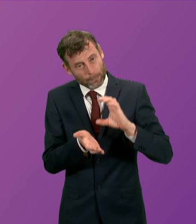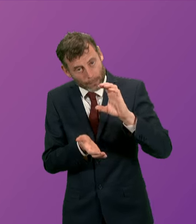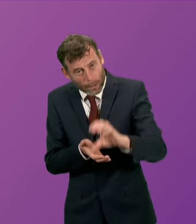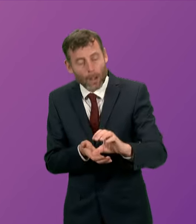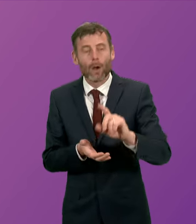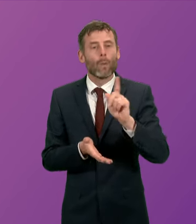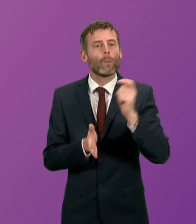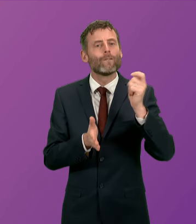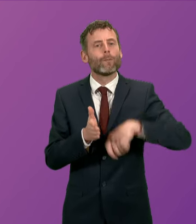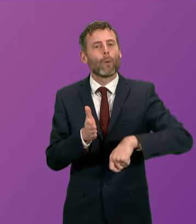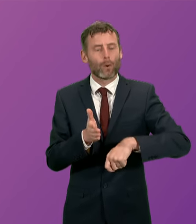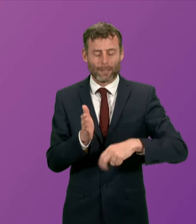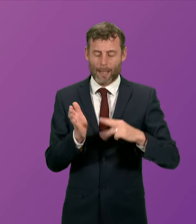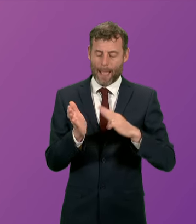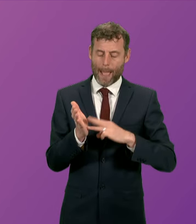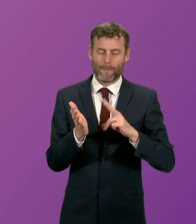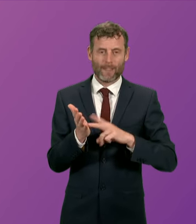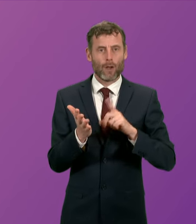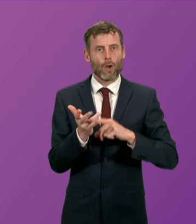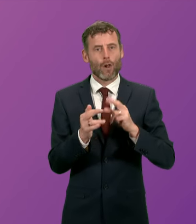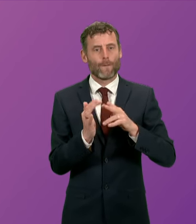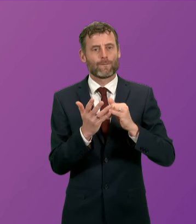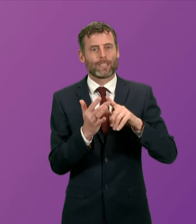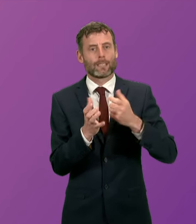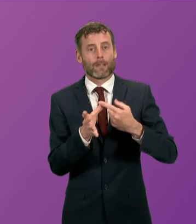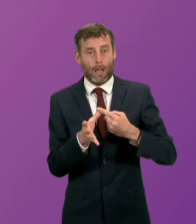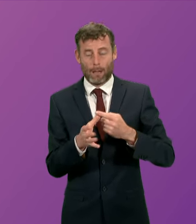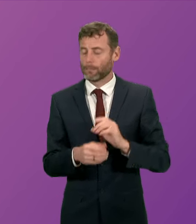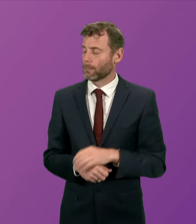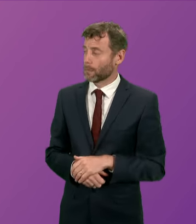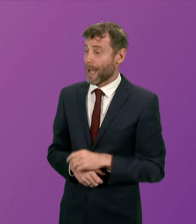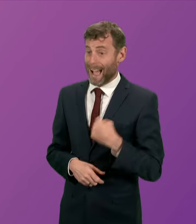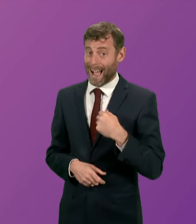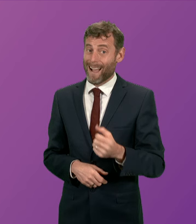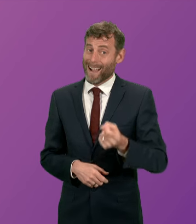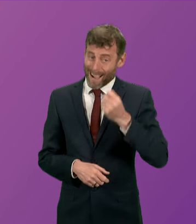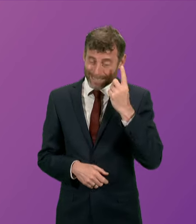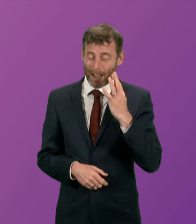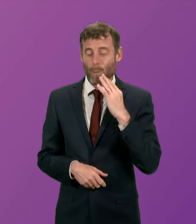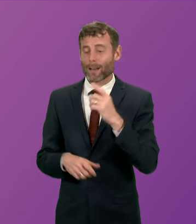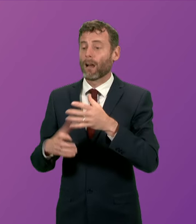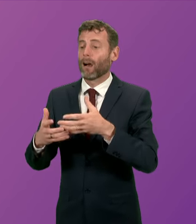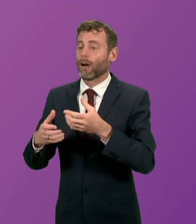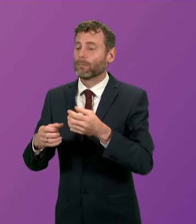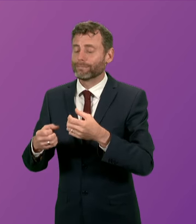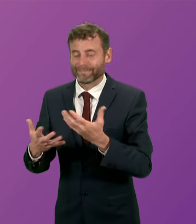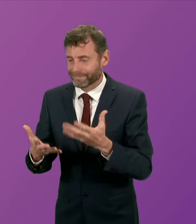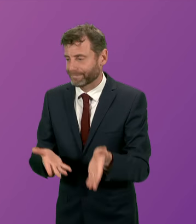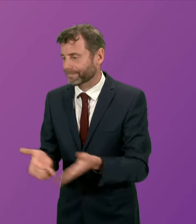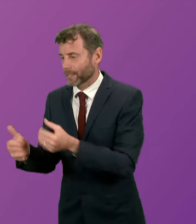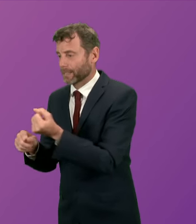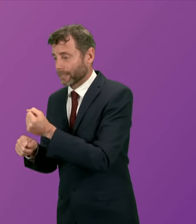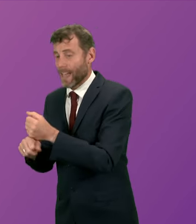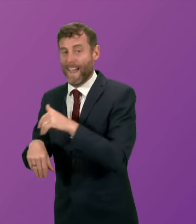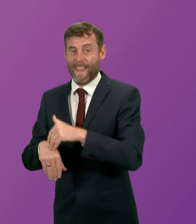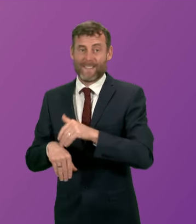with the purchase of the MV Lofresa I do understand the disruption that is experienced by island communities as Mr